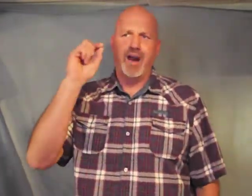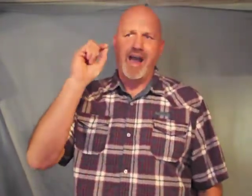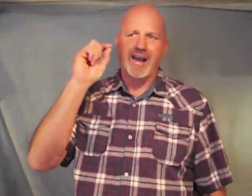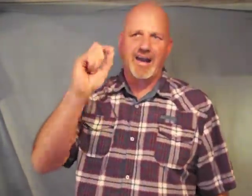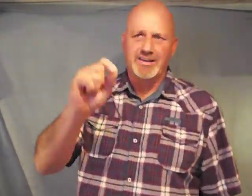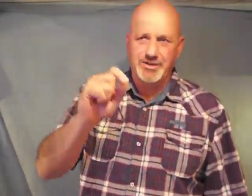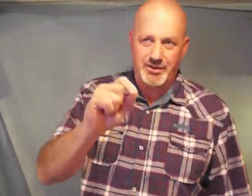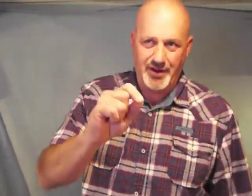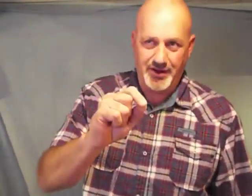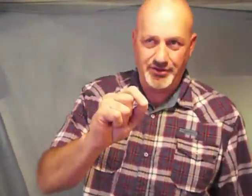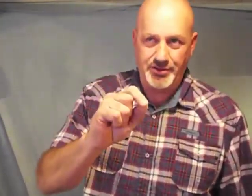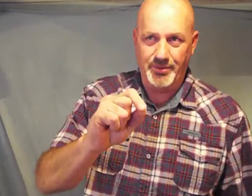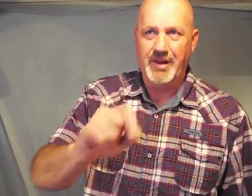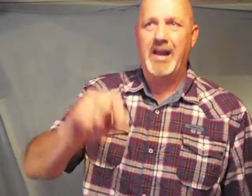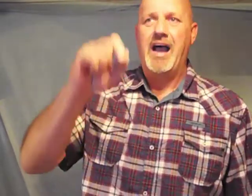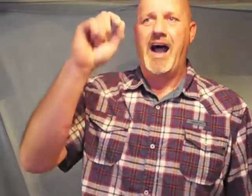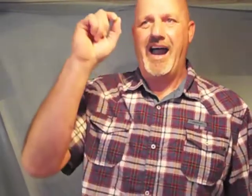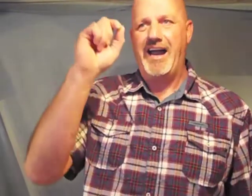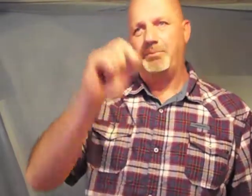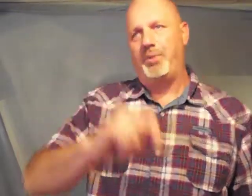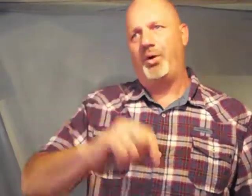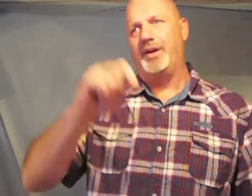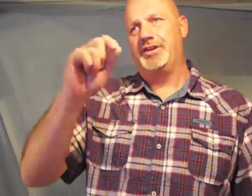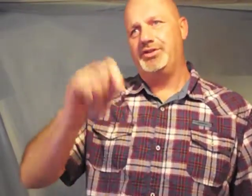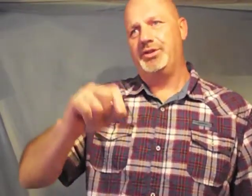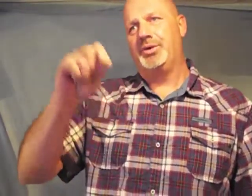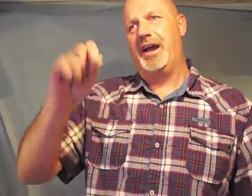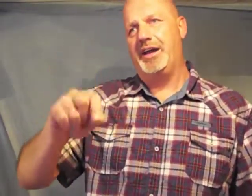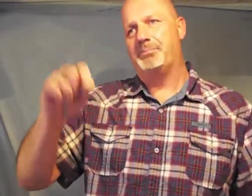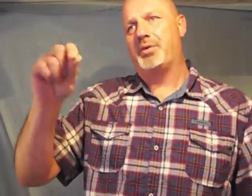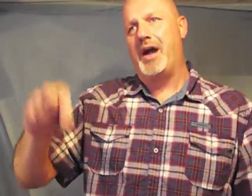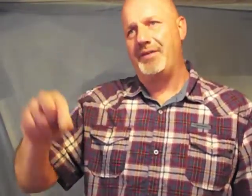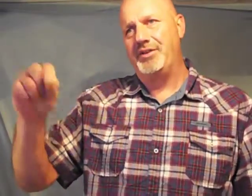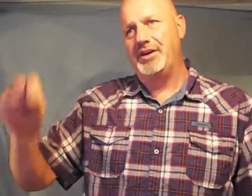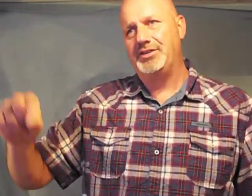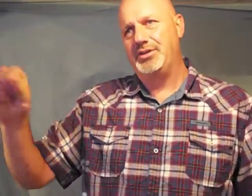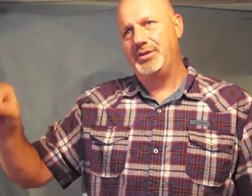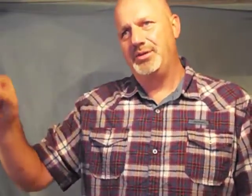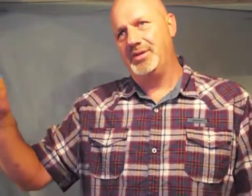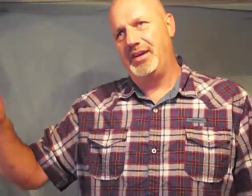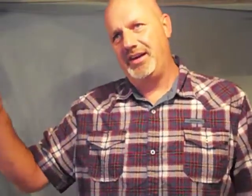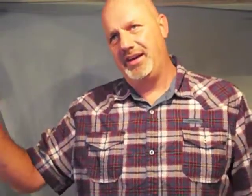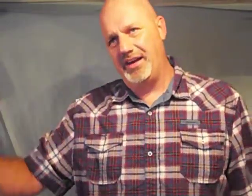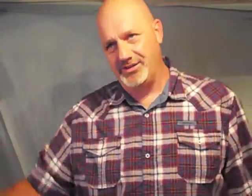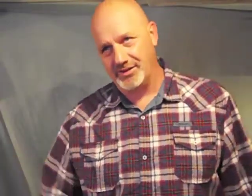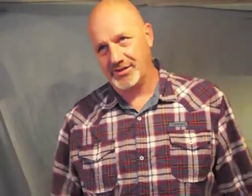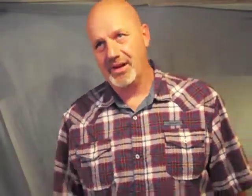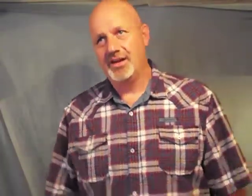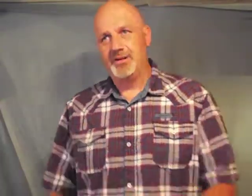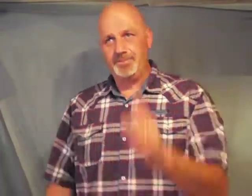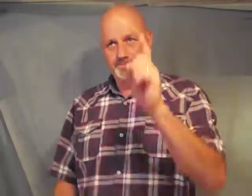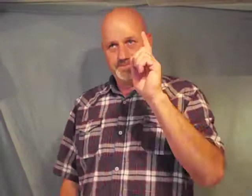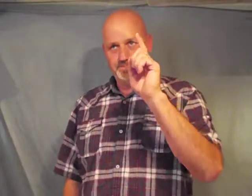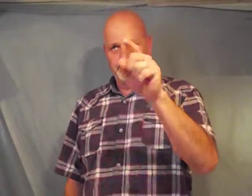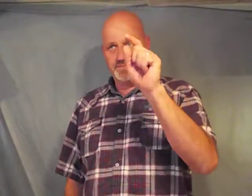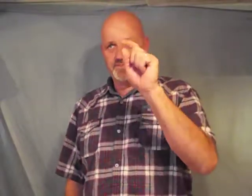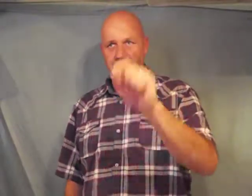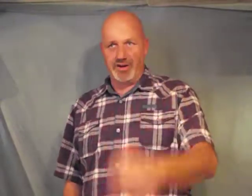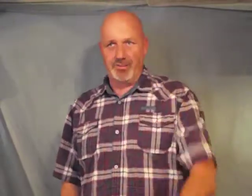I consecrated you I appointed you a prophet to the nations Jeremiah